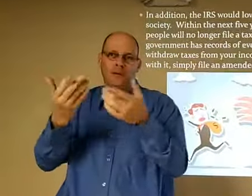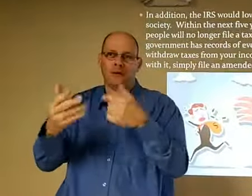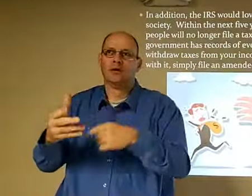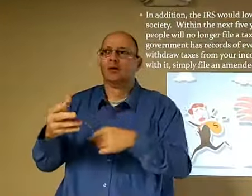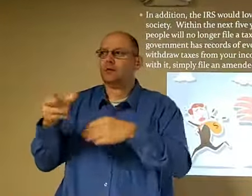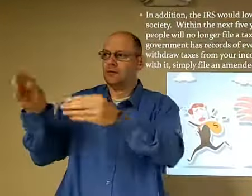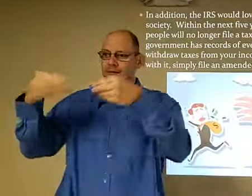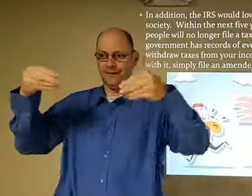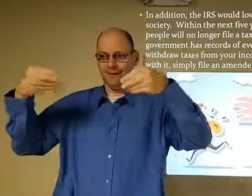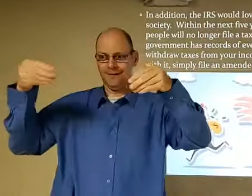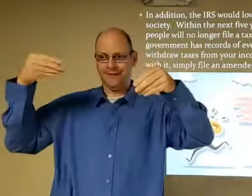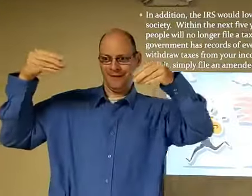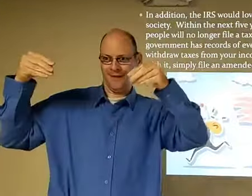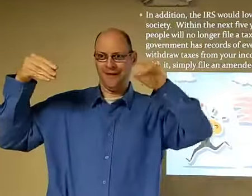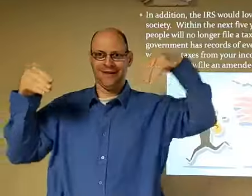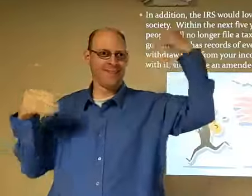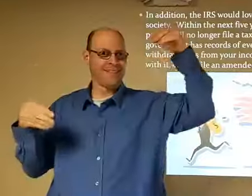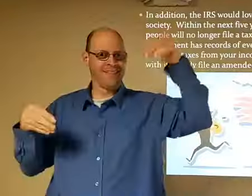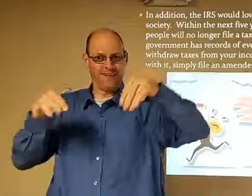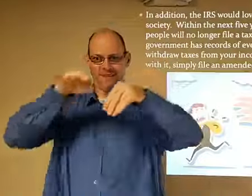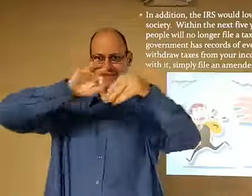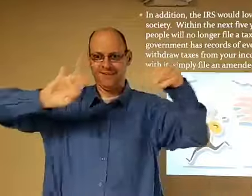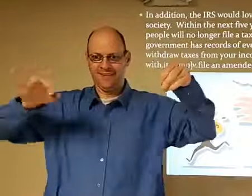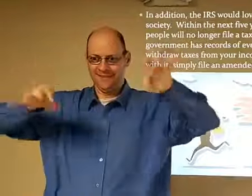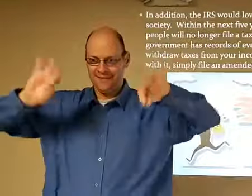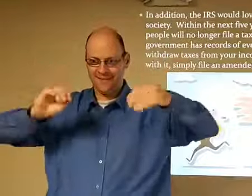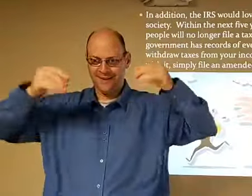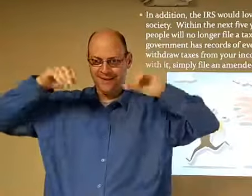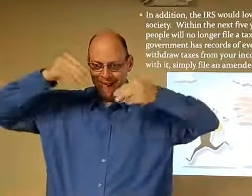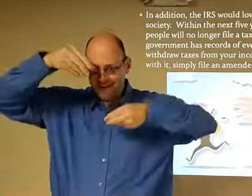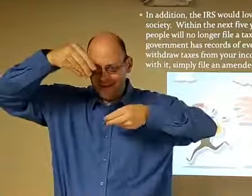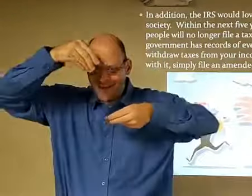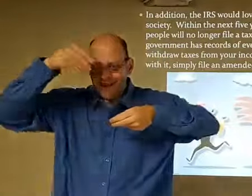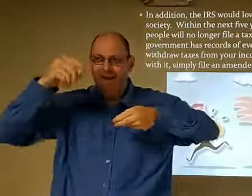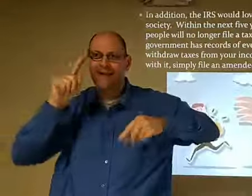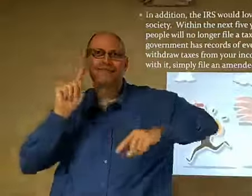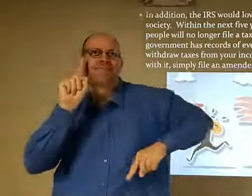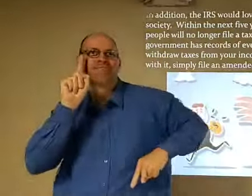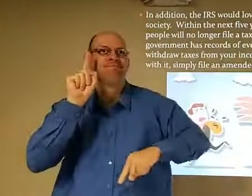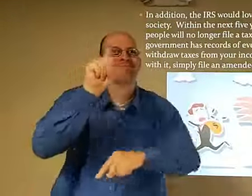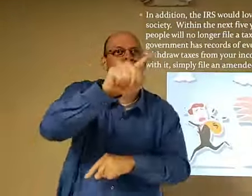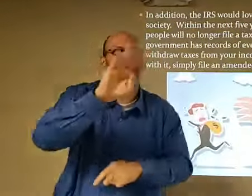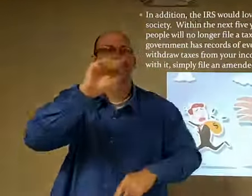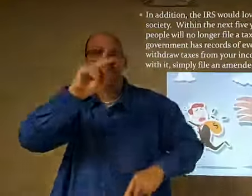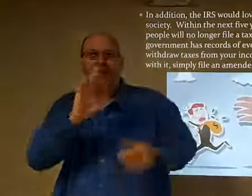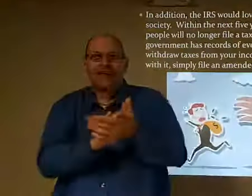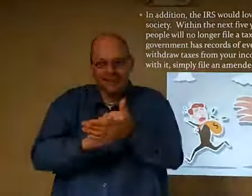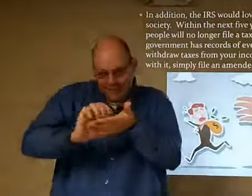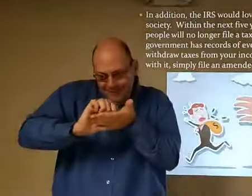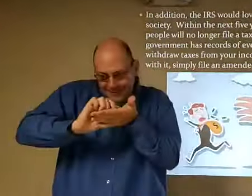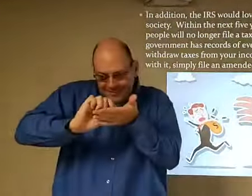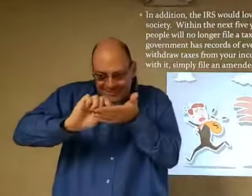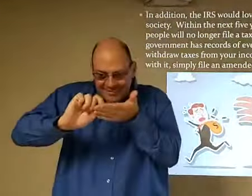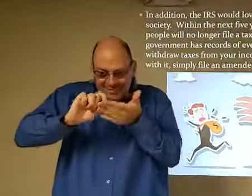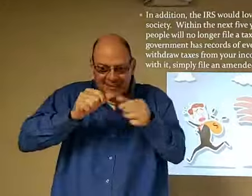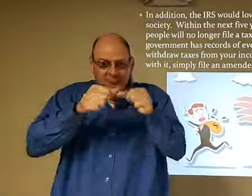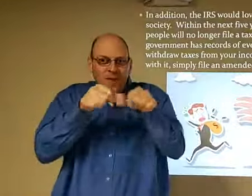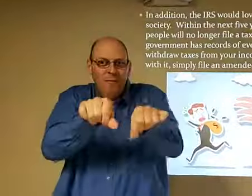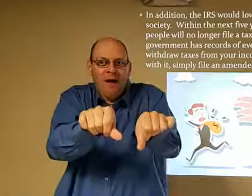you know, maybe you get a paycheck every two weeks or maybe it's once a month. You'd open up your payroll and you'd run down to the bank and you'd